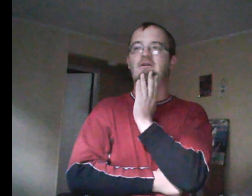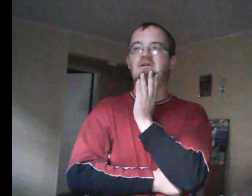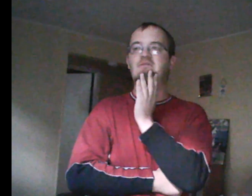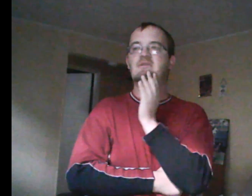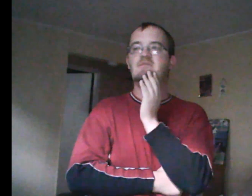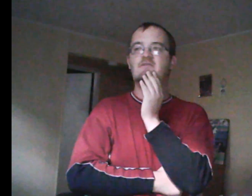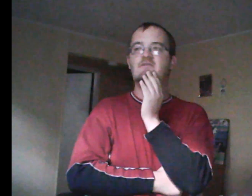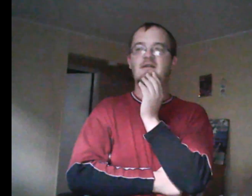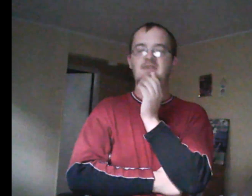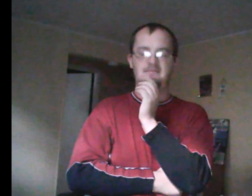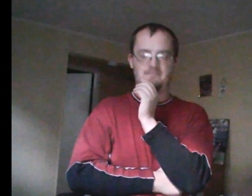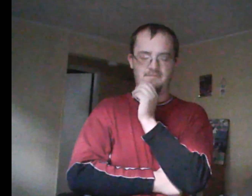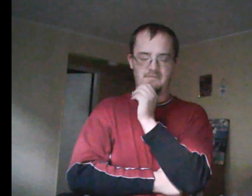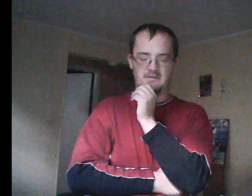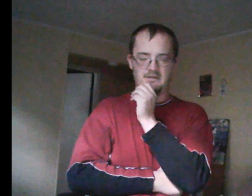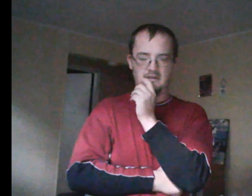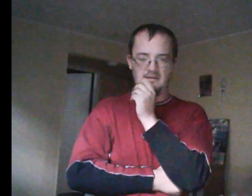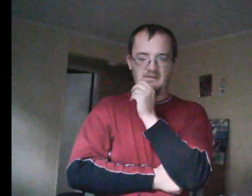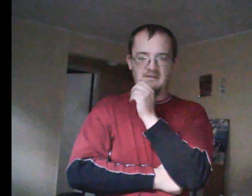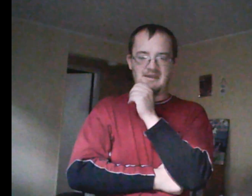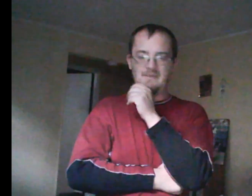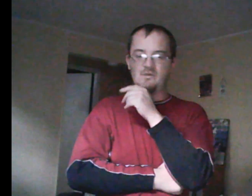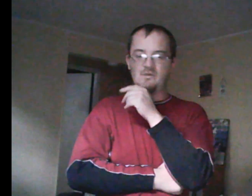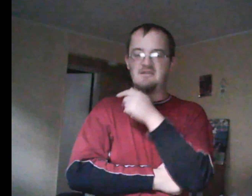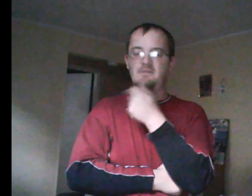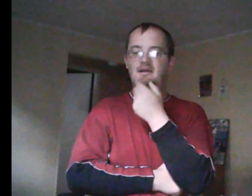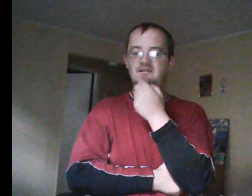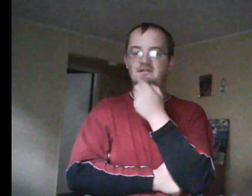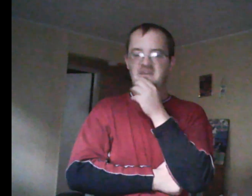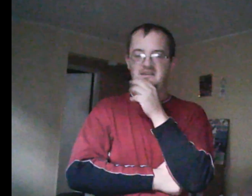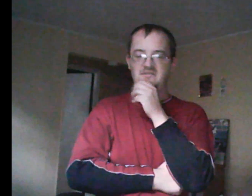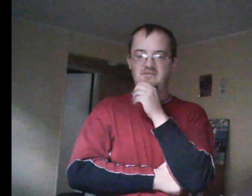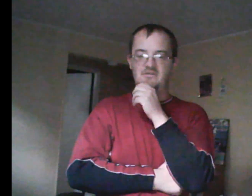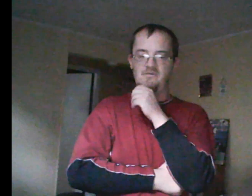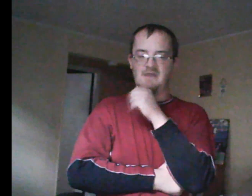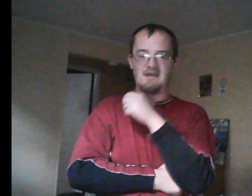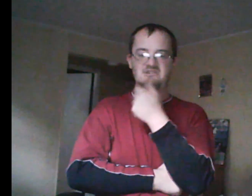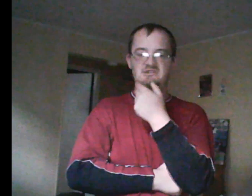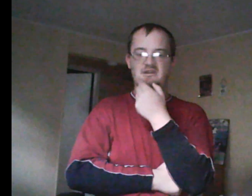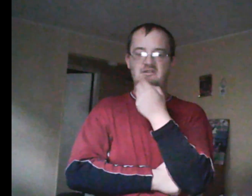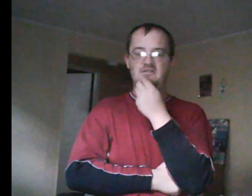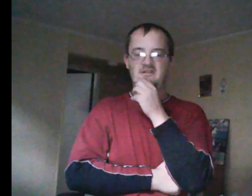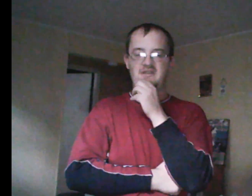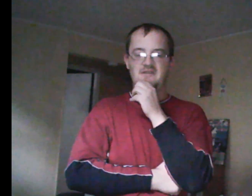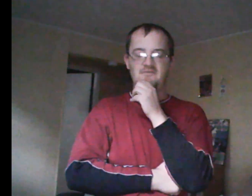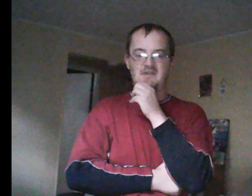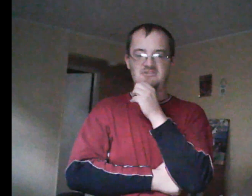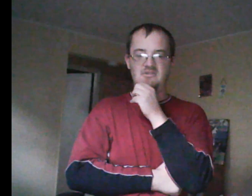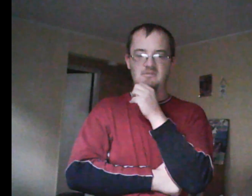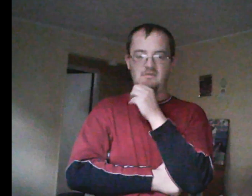long time. Emma writes an apology to Radich on cue cards and Radich looks them over and says, I'm